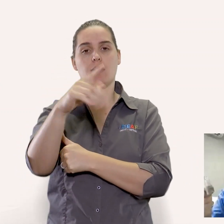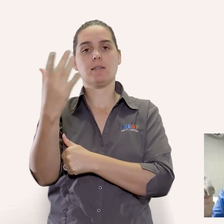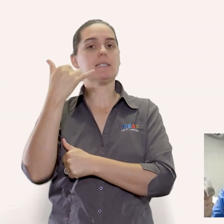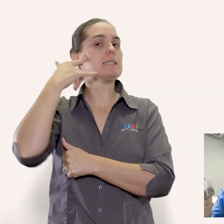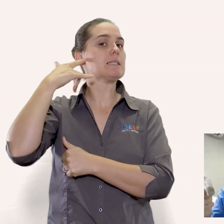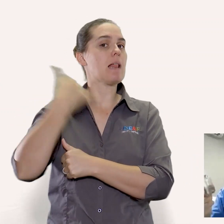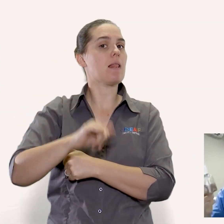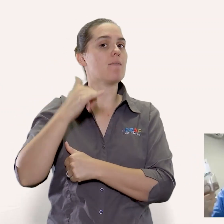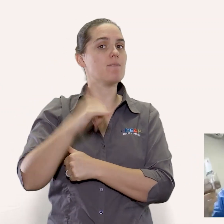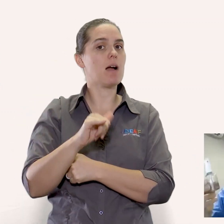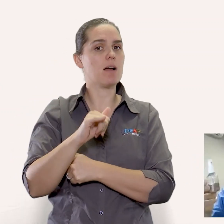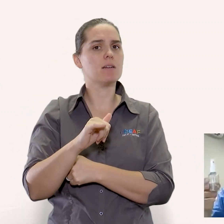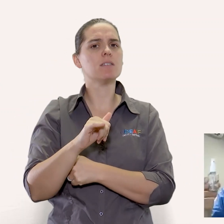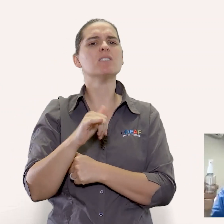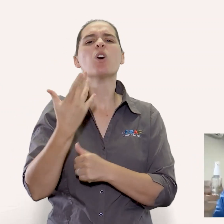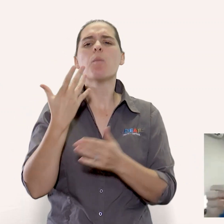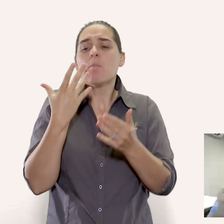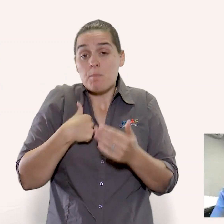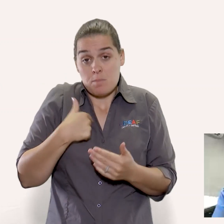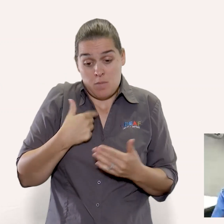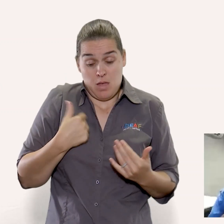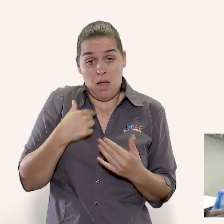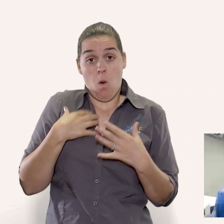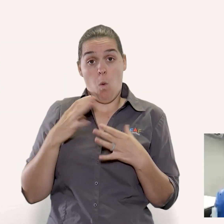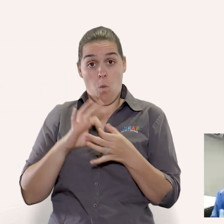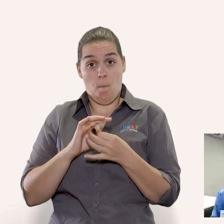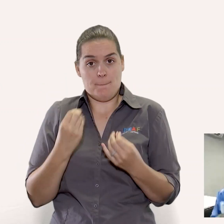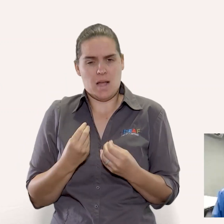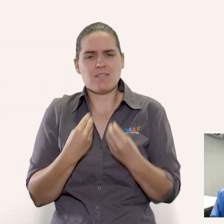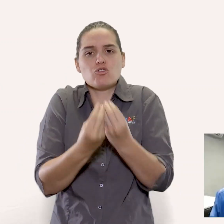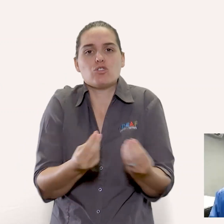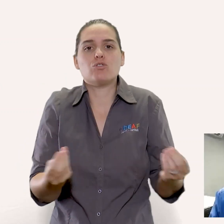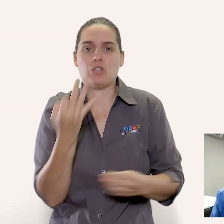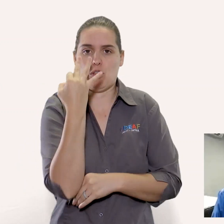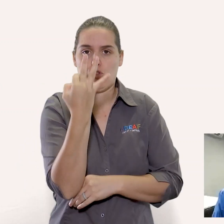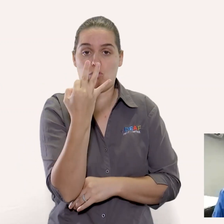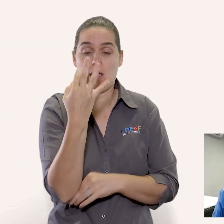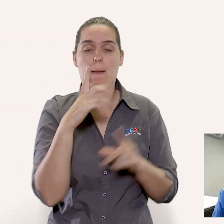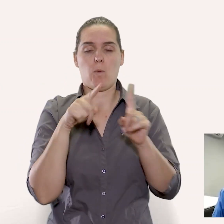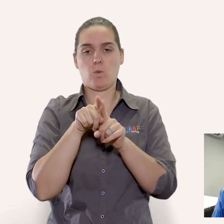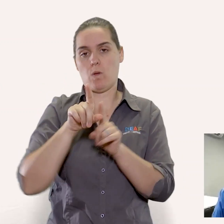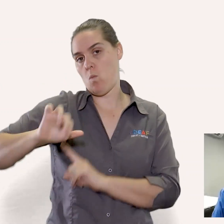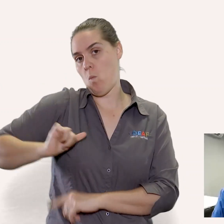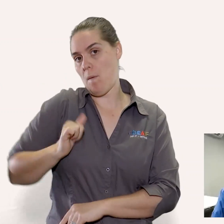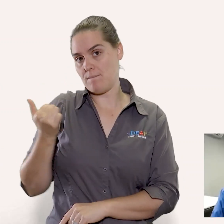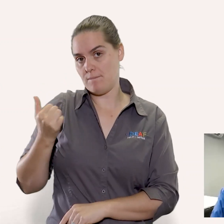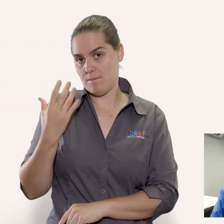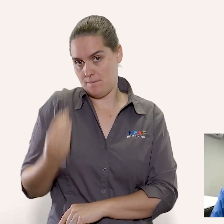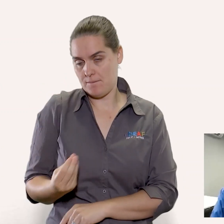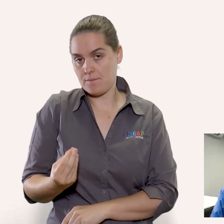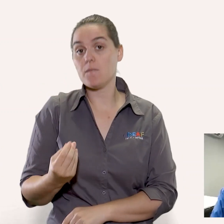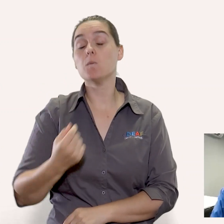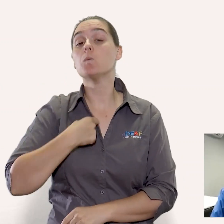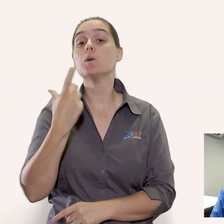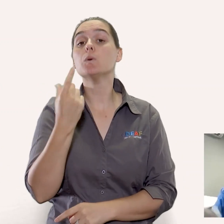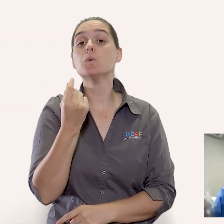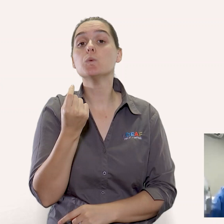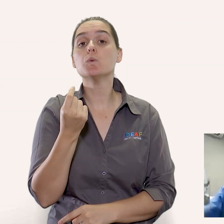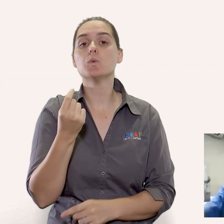pharmacy and i've got a few space around the house i've got three children and a wife and